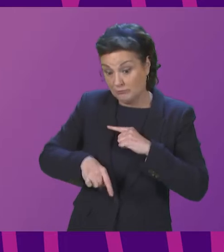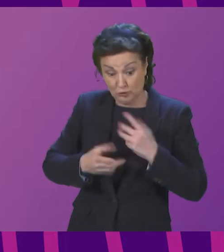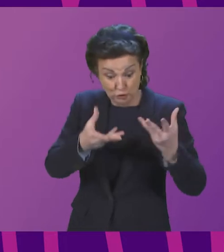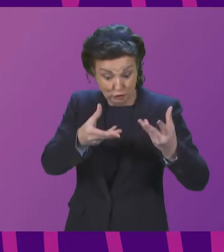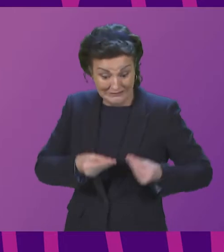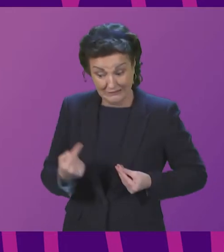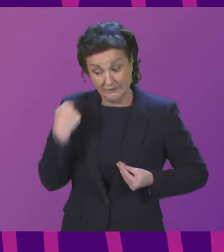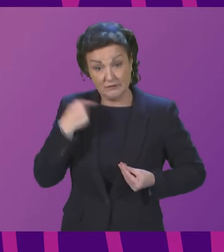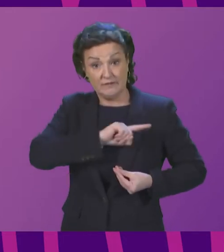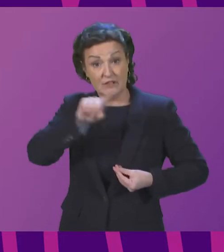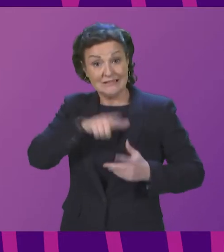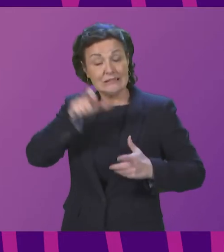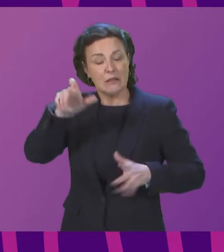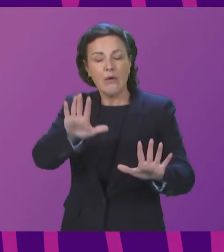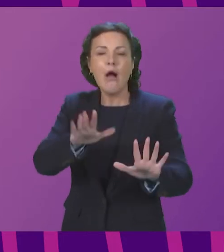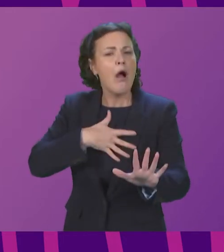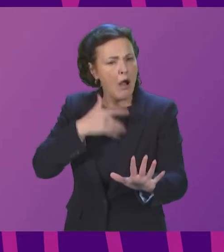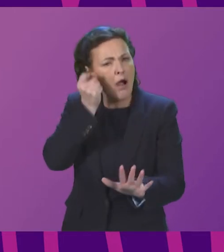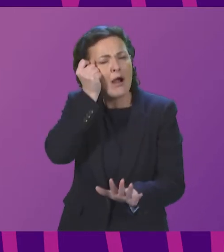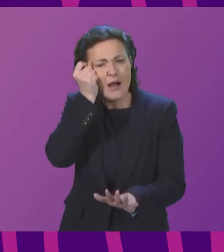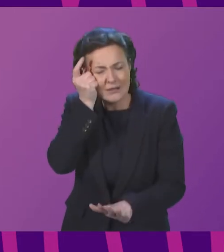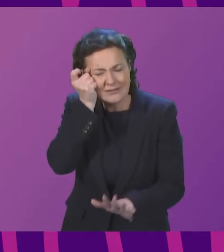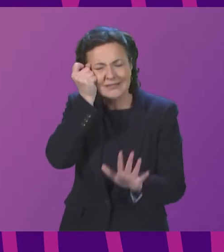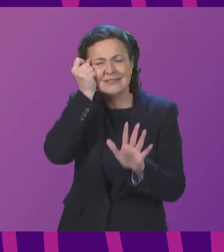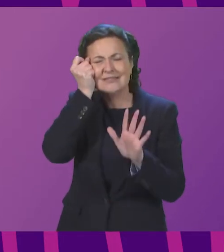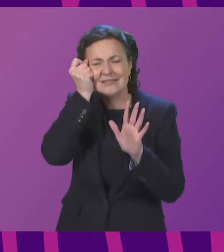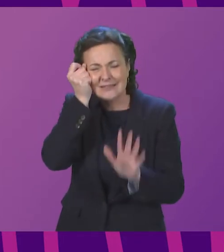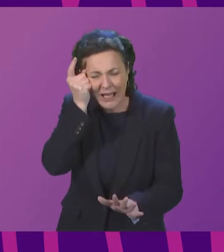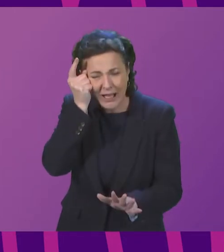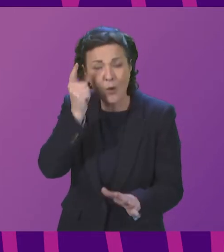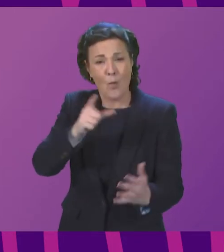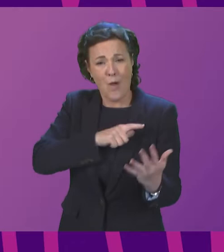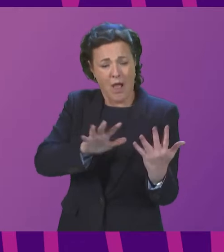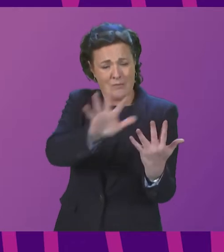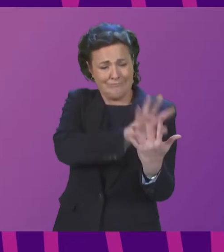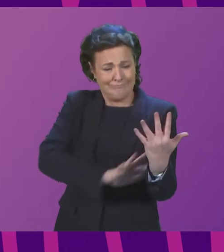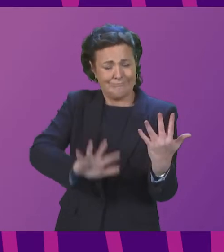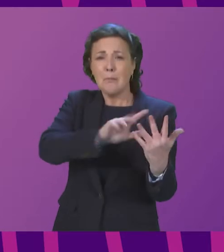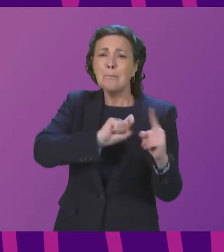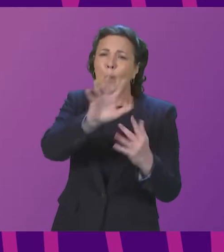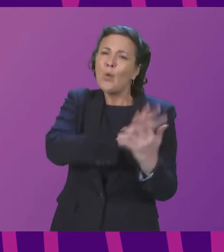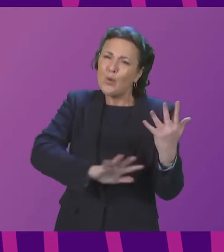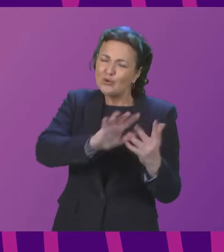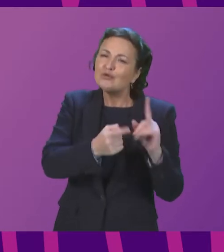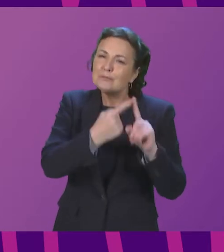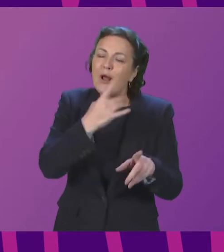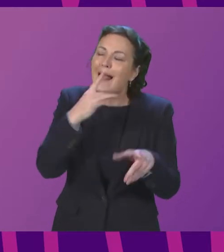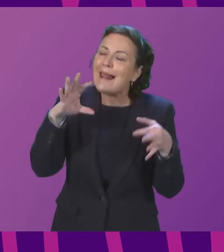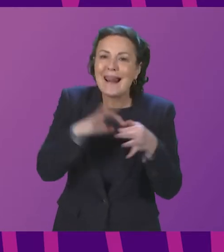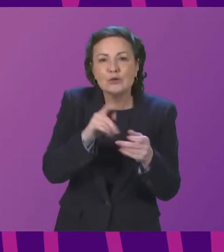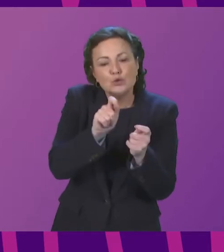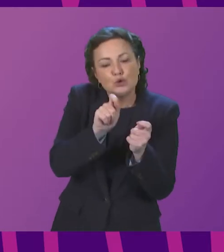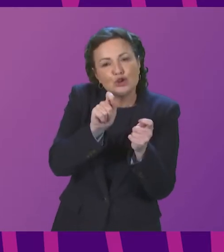the 1st of December, I understand why the substantive part of their response relates to the changes